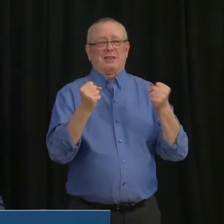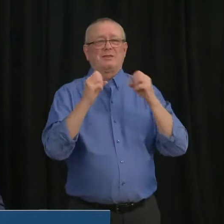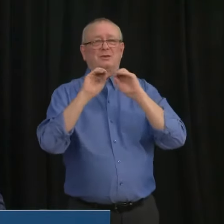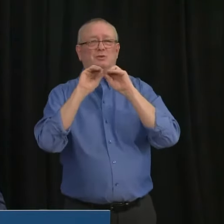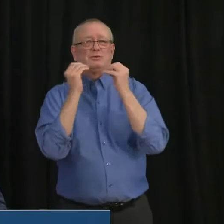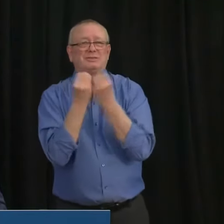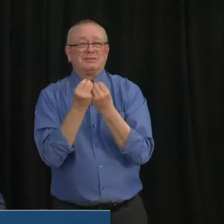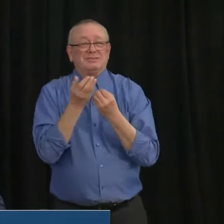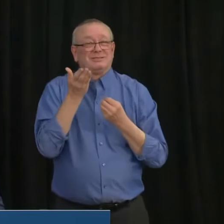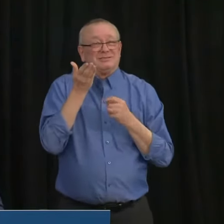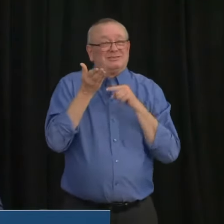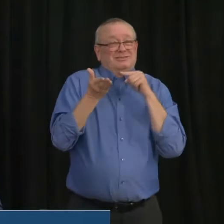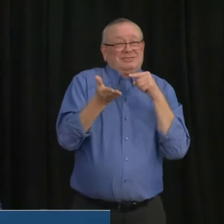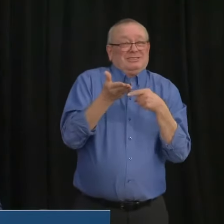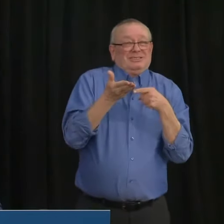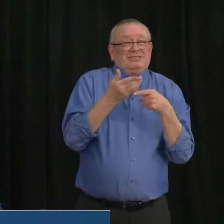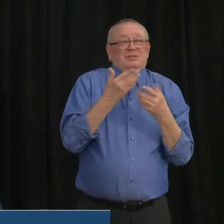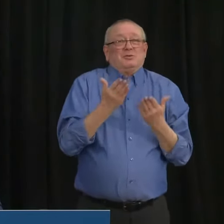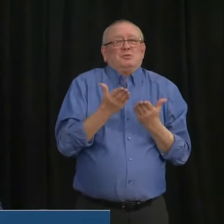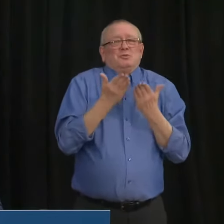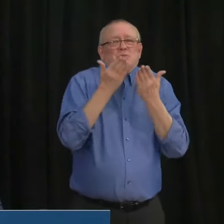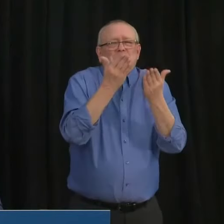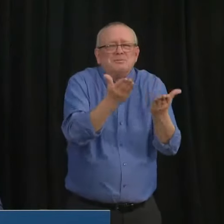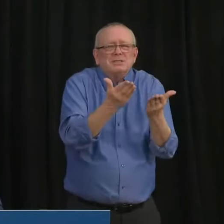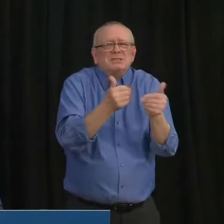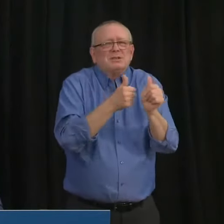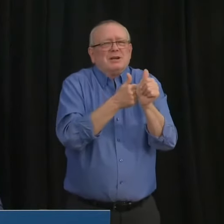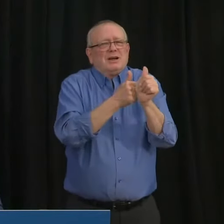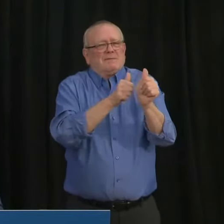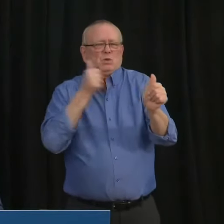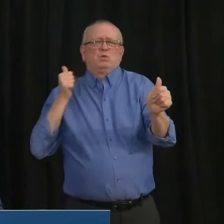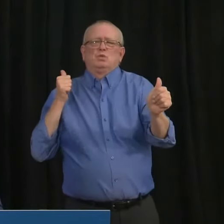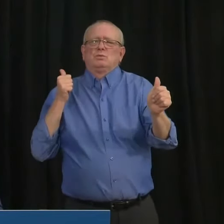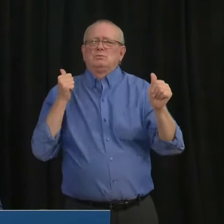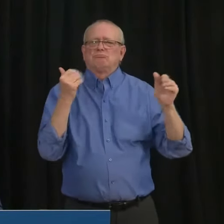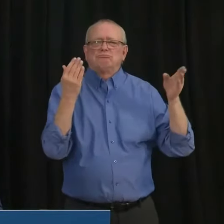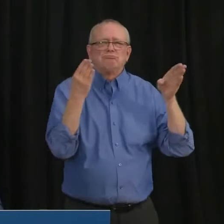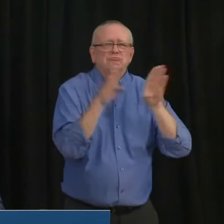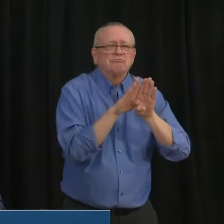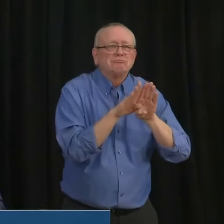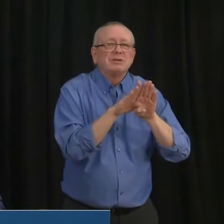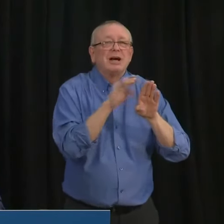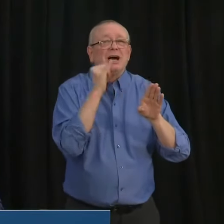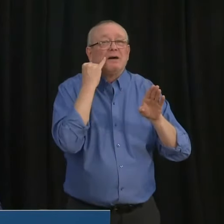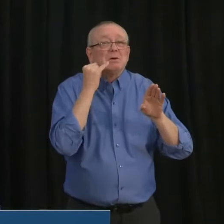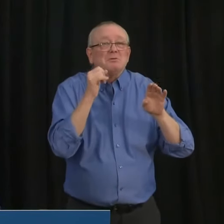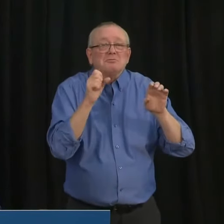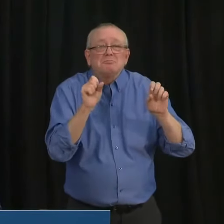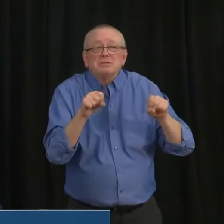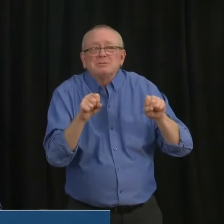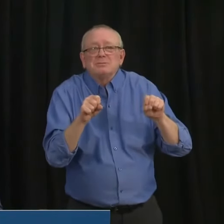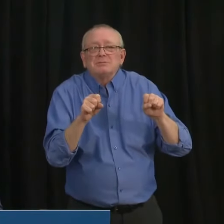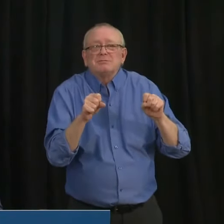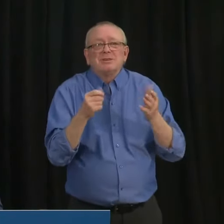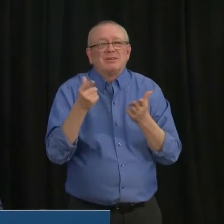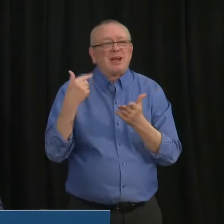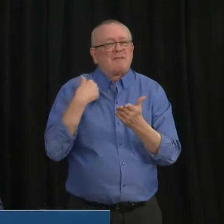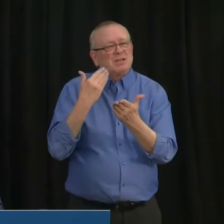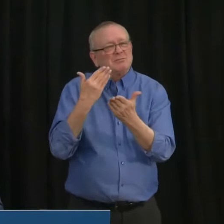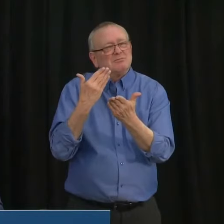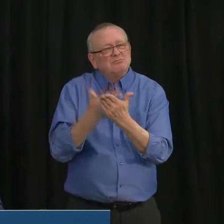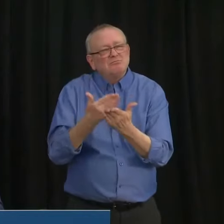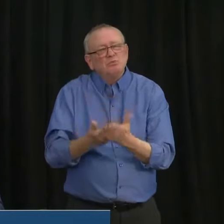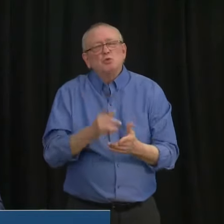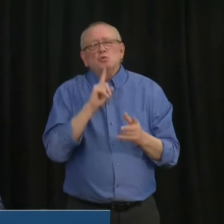against lockdowns as a primary public health intervention and validated that the poor are